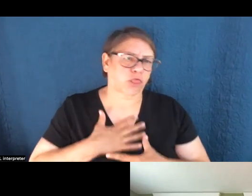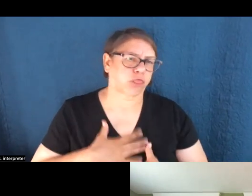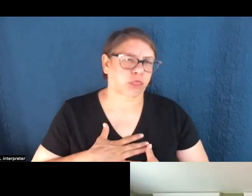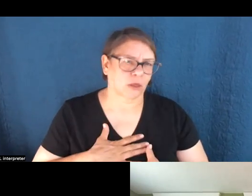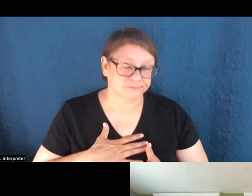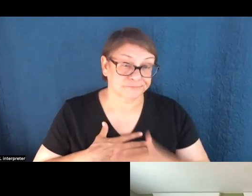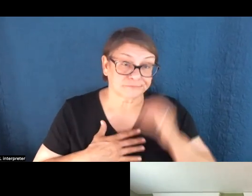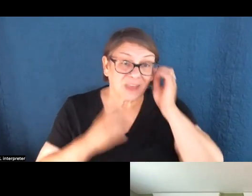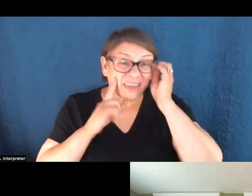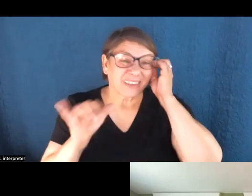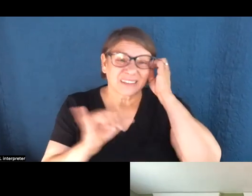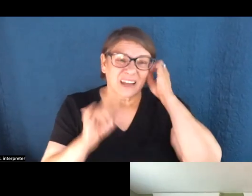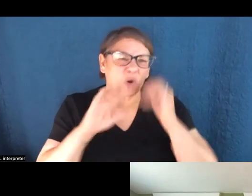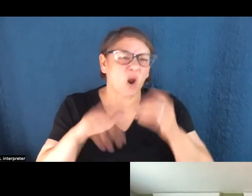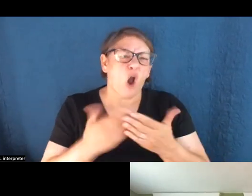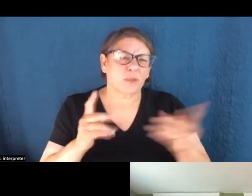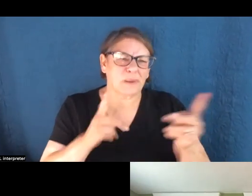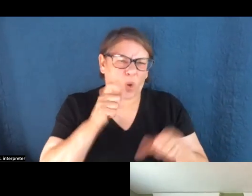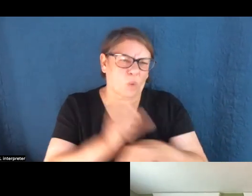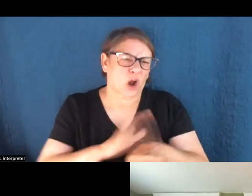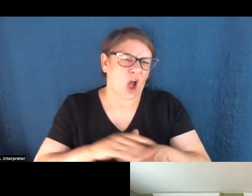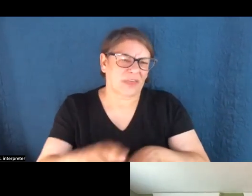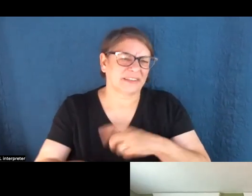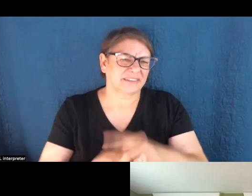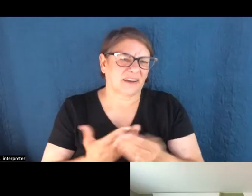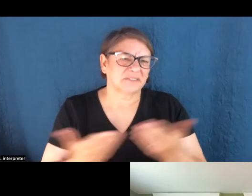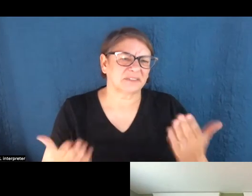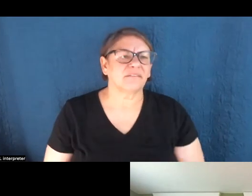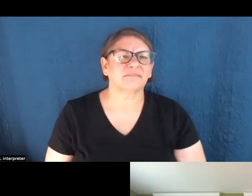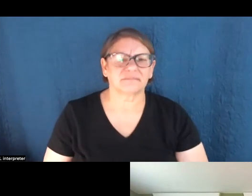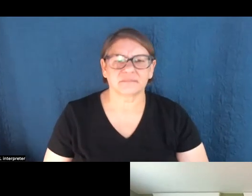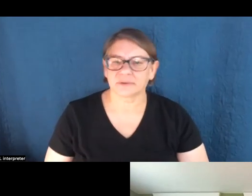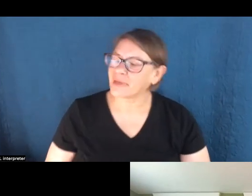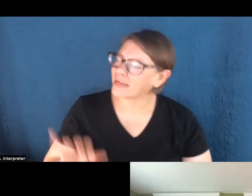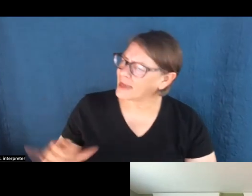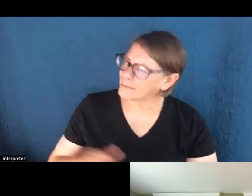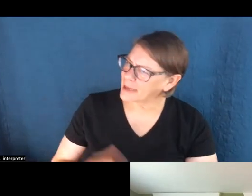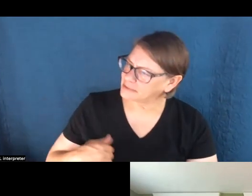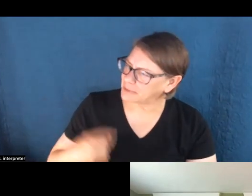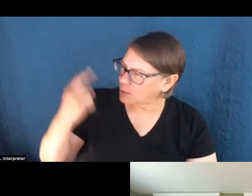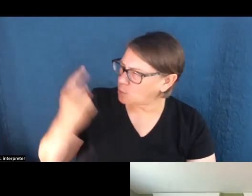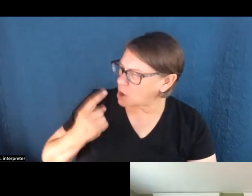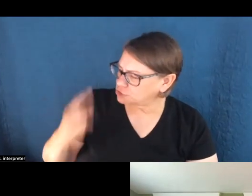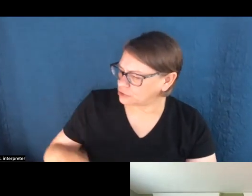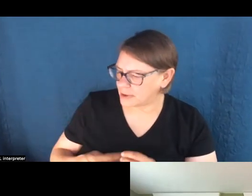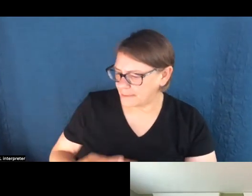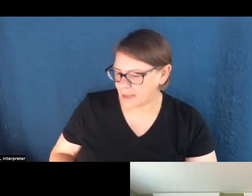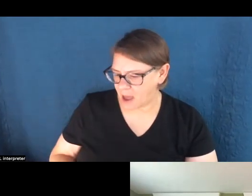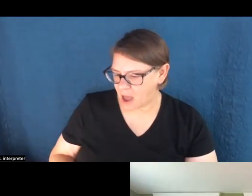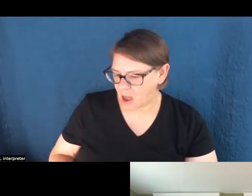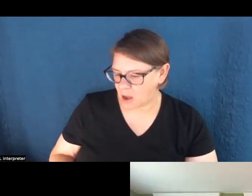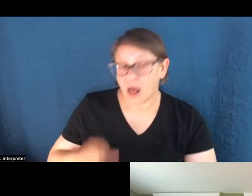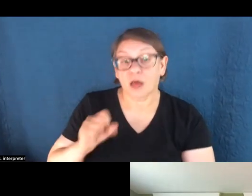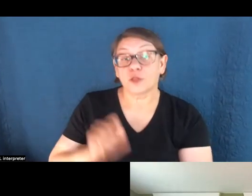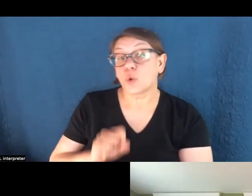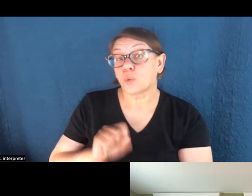of people who work on this stuff and a lot of people who read my, my stories as well. That makes me wonder about, um, the work